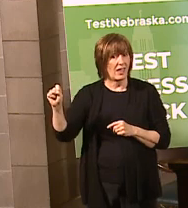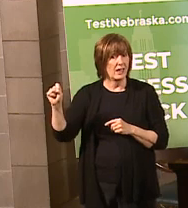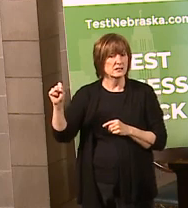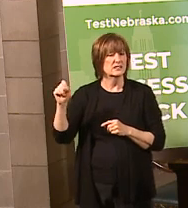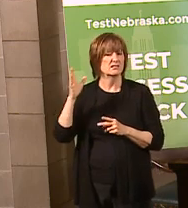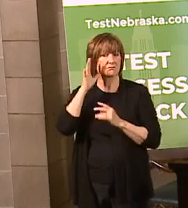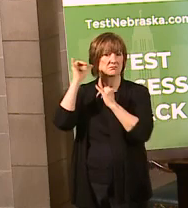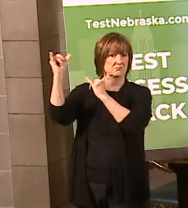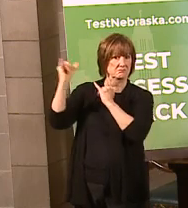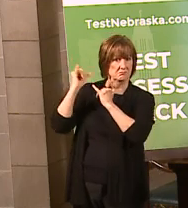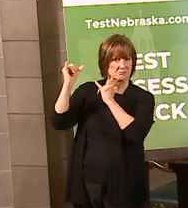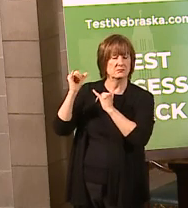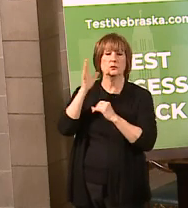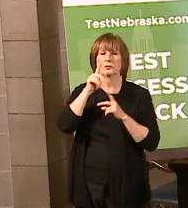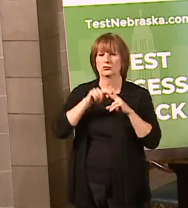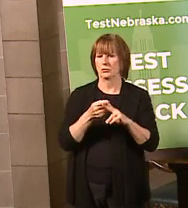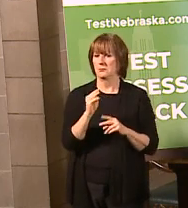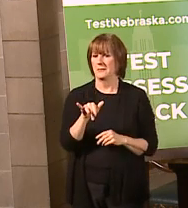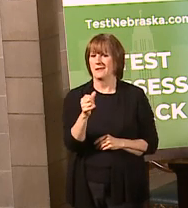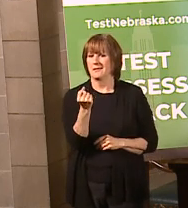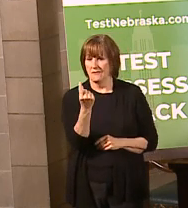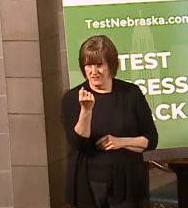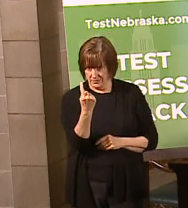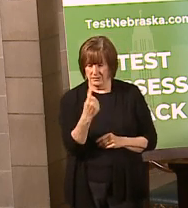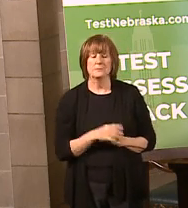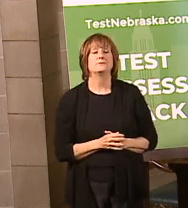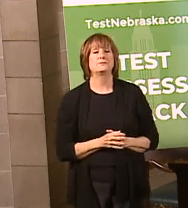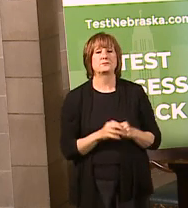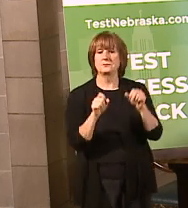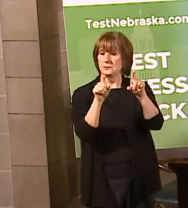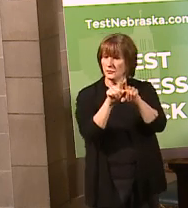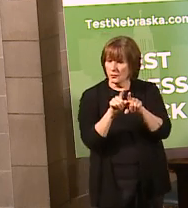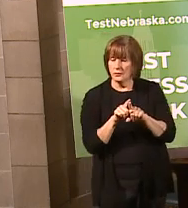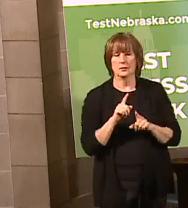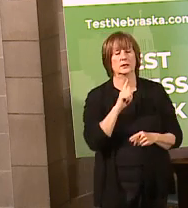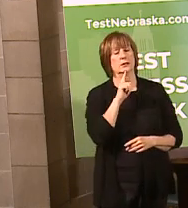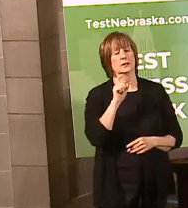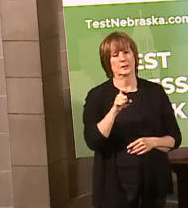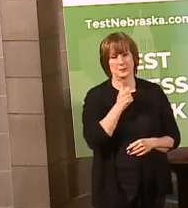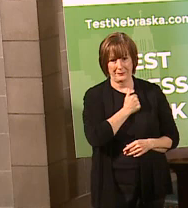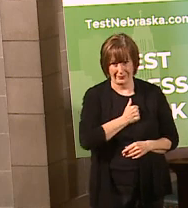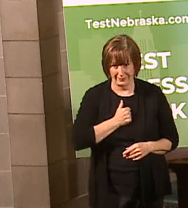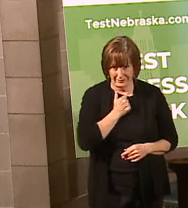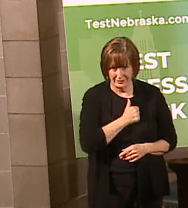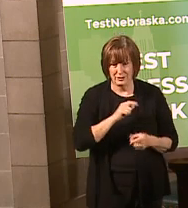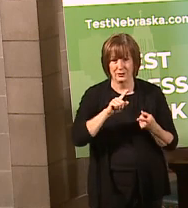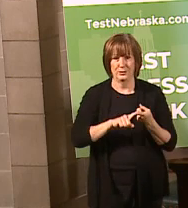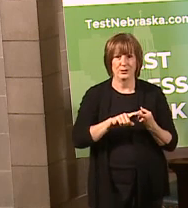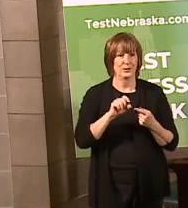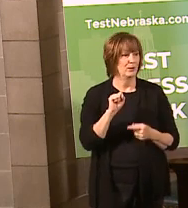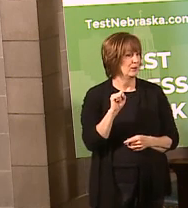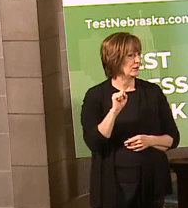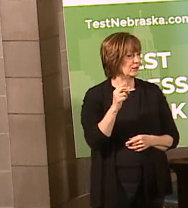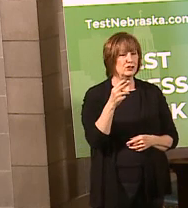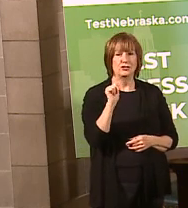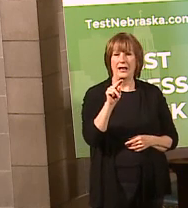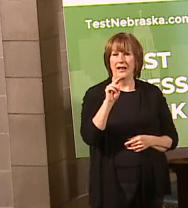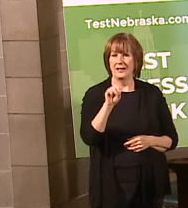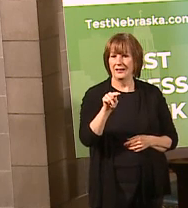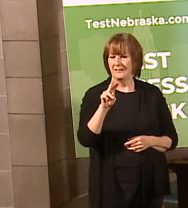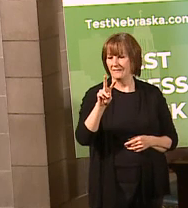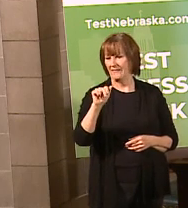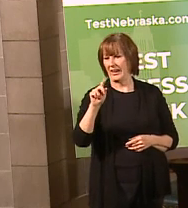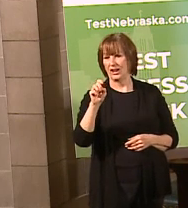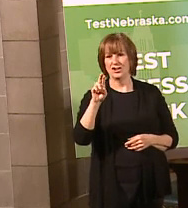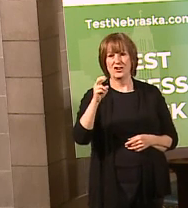pick up May 11th. Now I also need to apologize to Shannon Vanderheiden